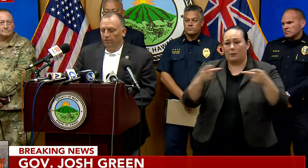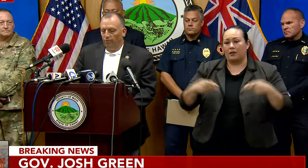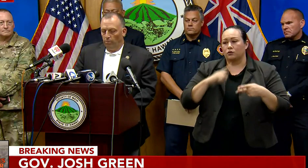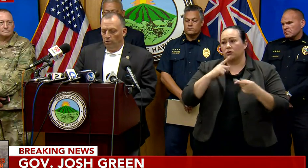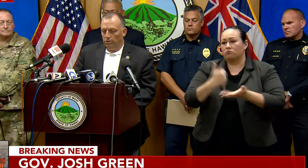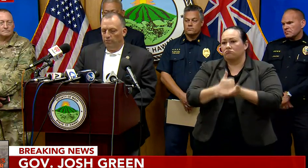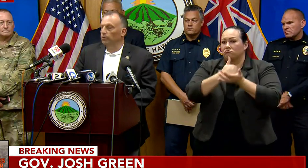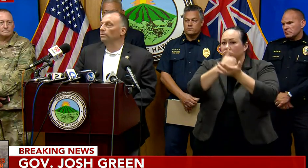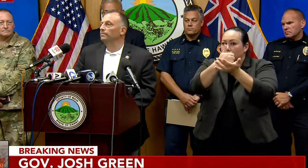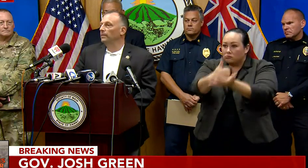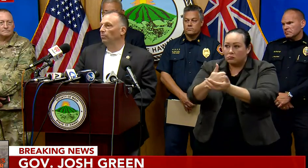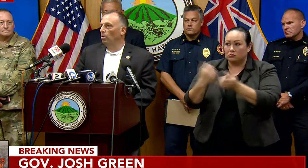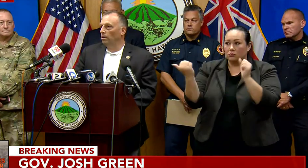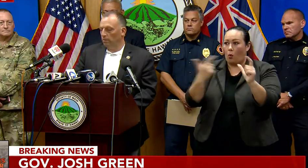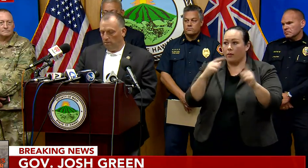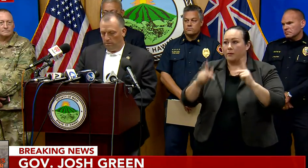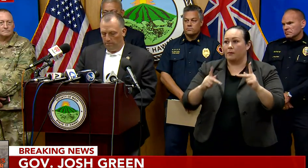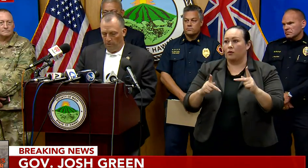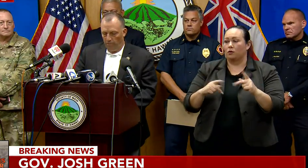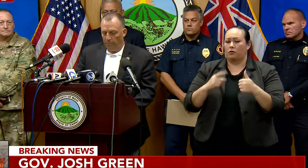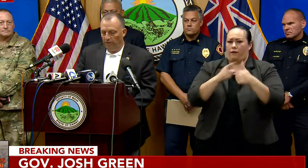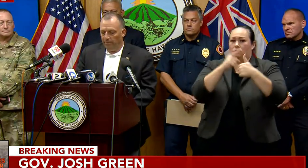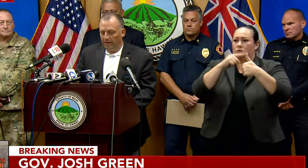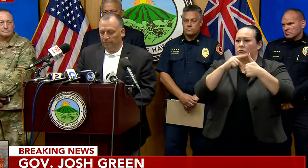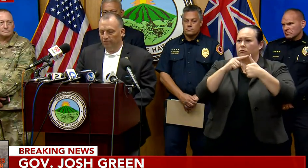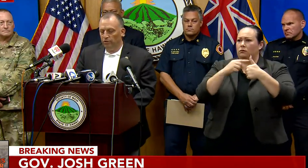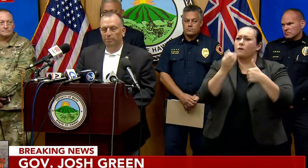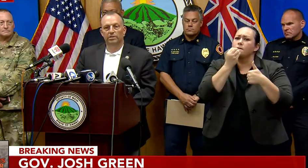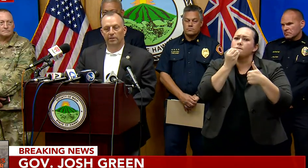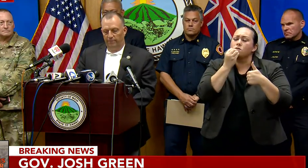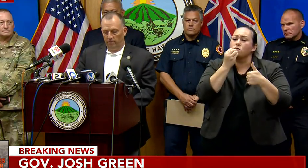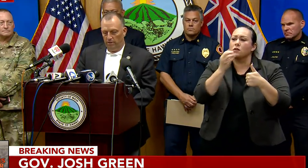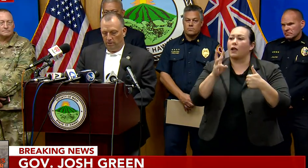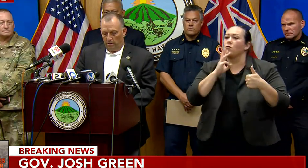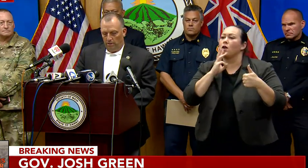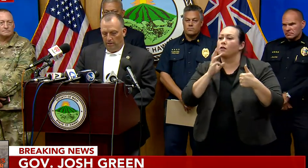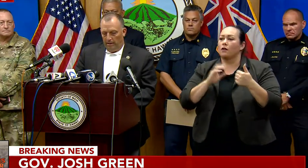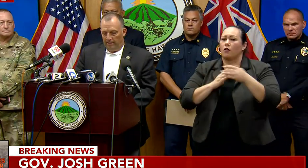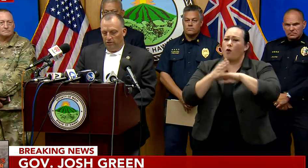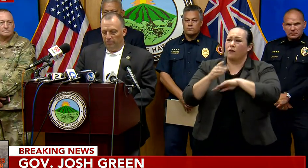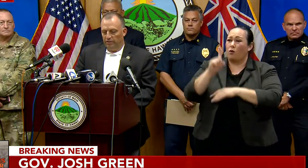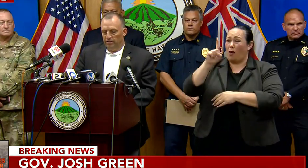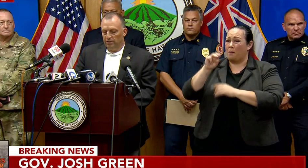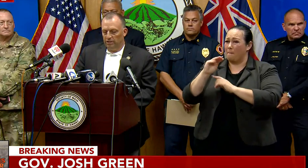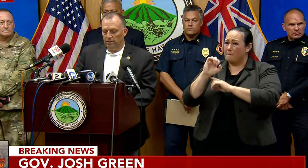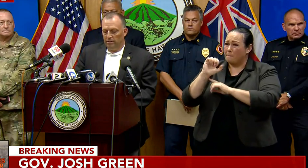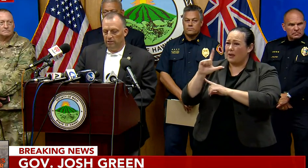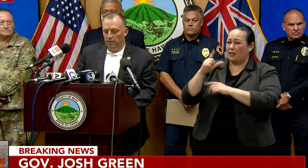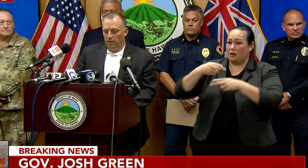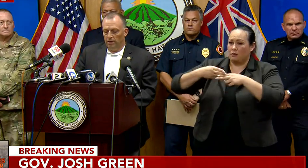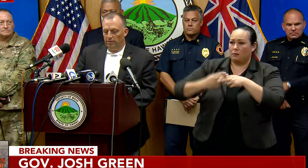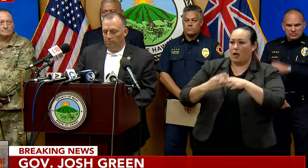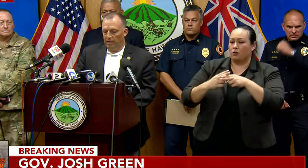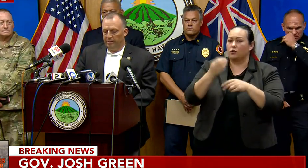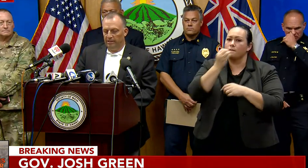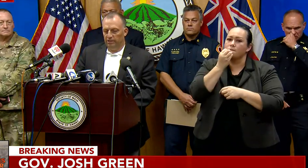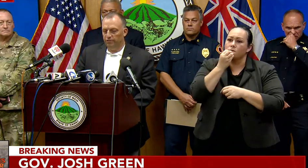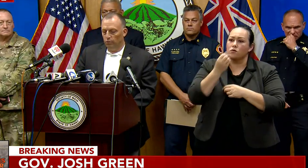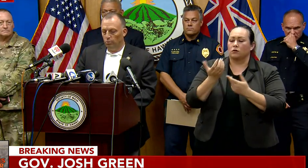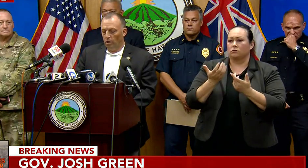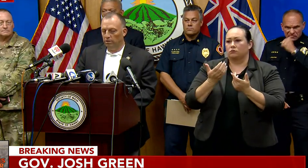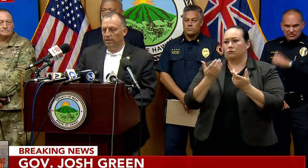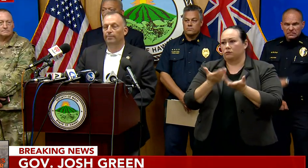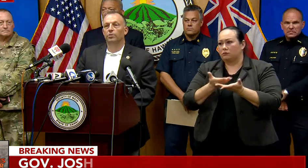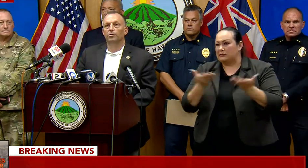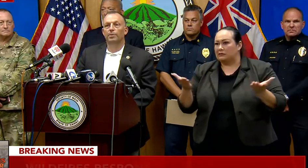First and foremost, food and water. Over a million pounds of food has been delivered. And services such as and supplies such